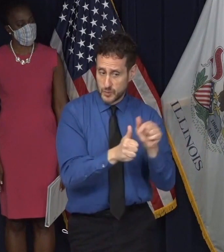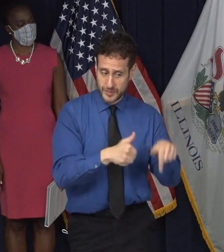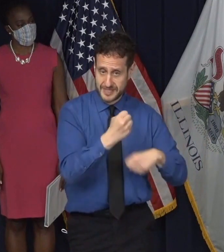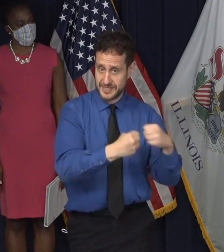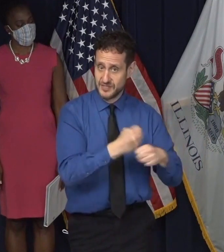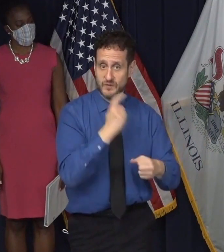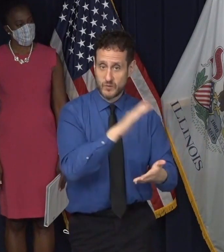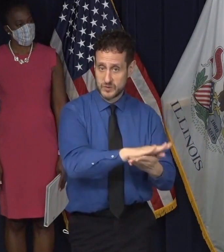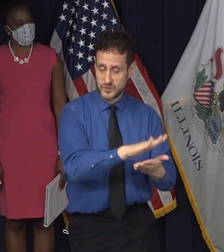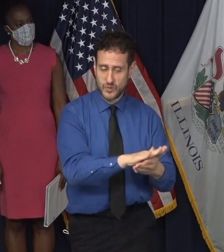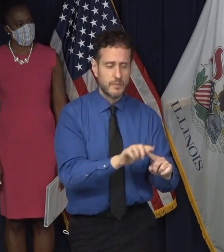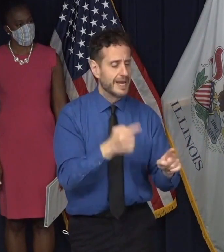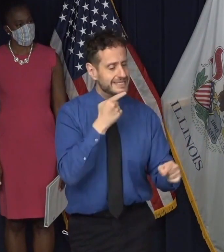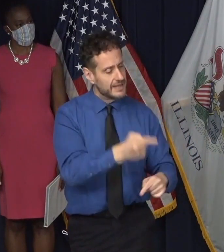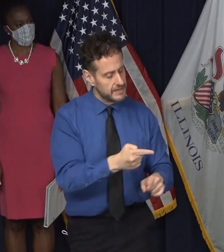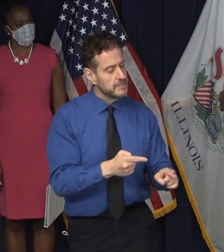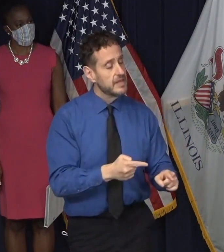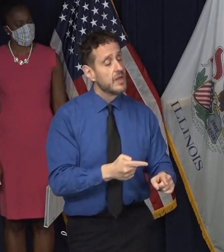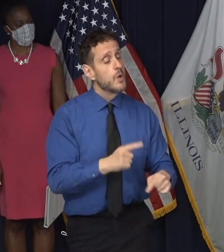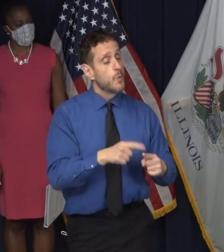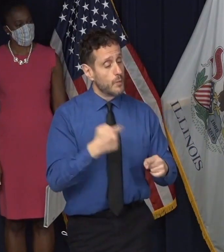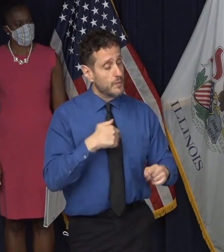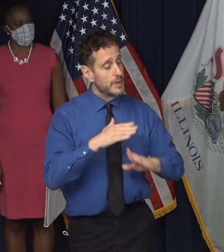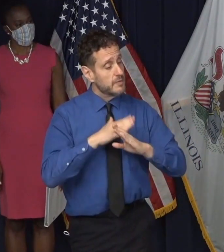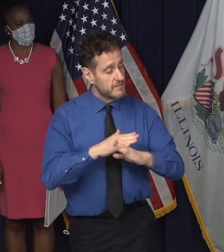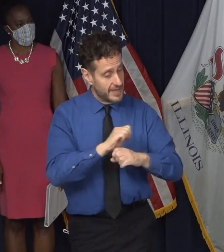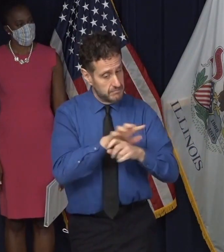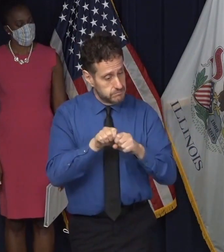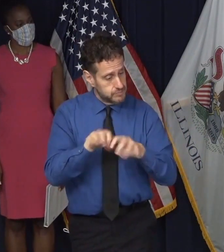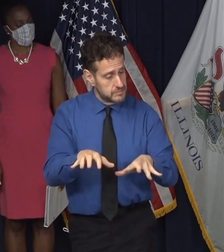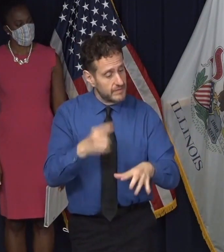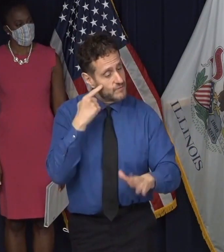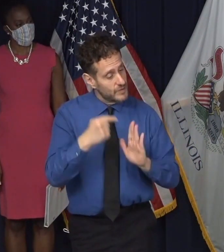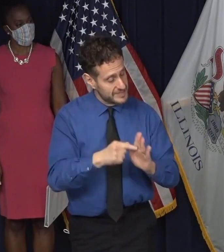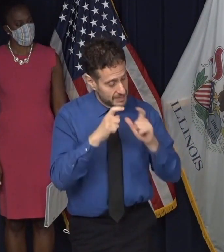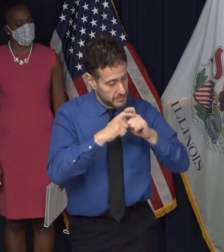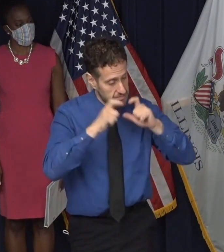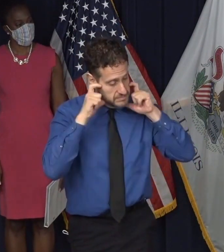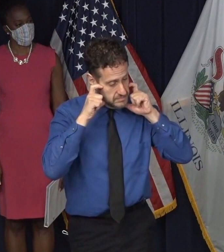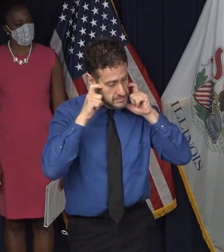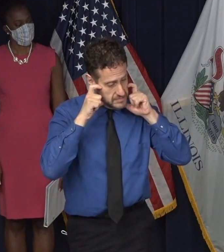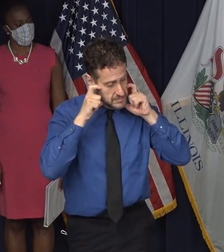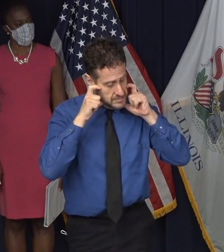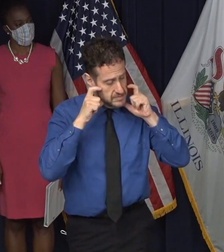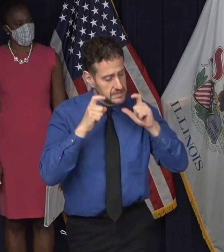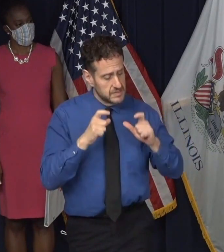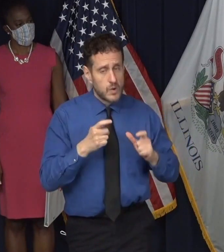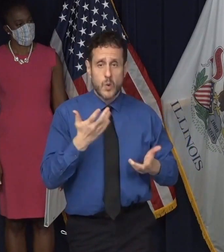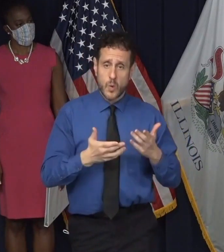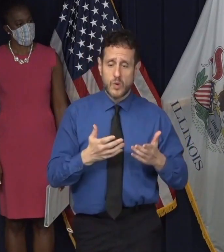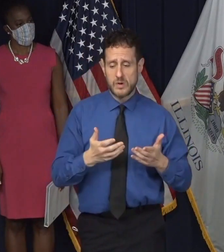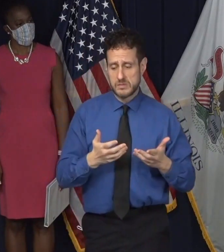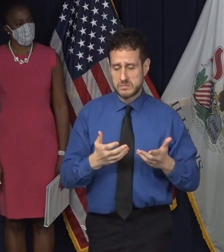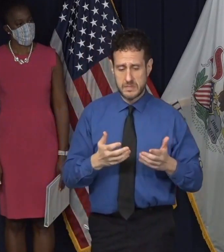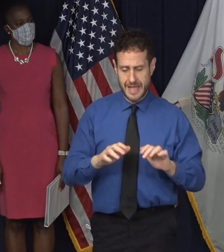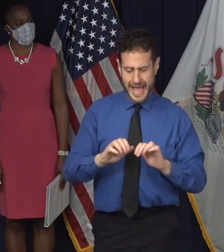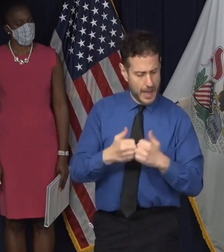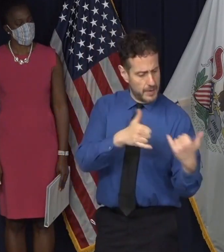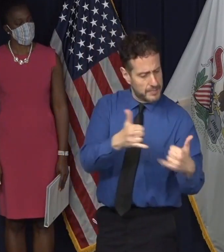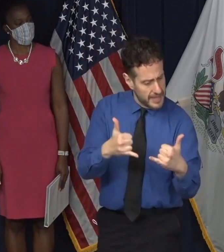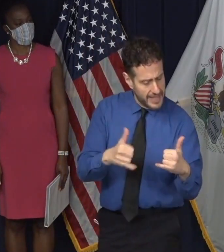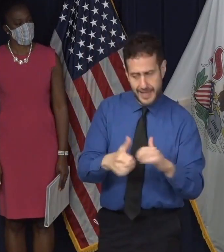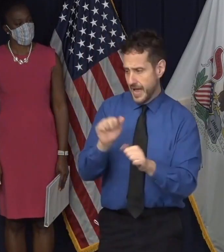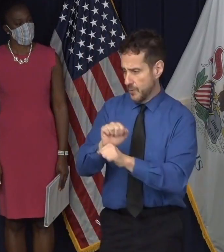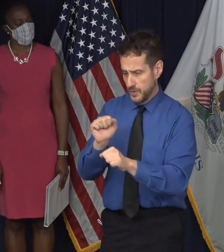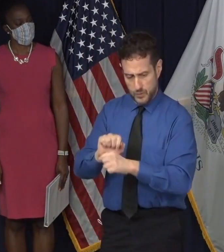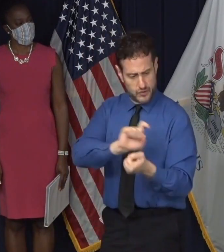do to prevent COVID-19 and others, some small like putting on a face mask, others more significant like changing how we play and how we work,